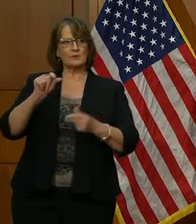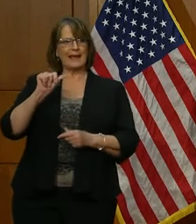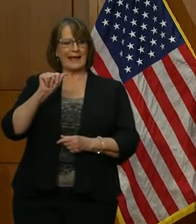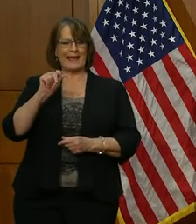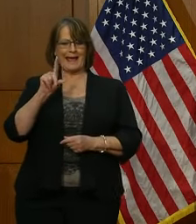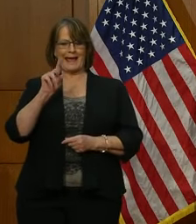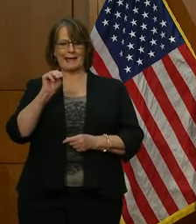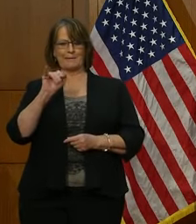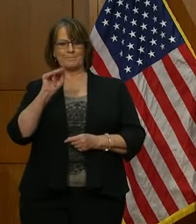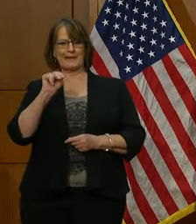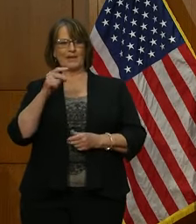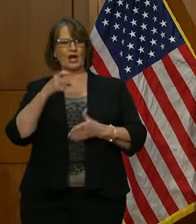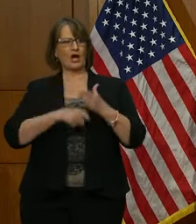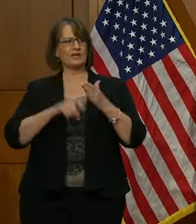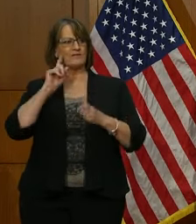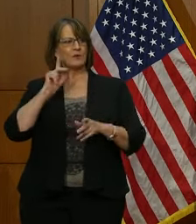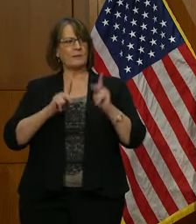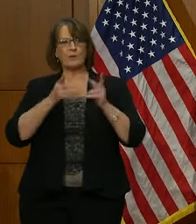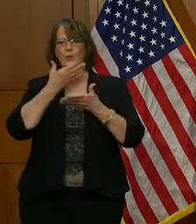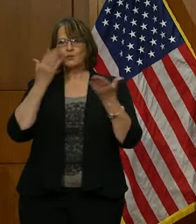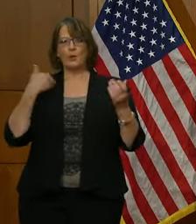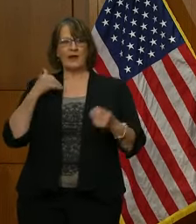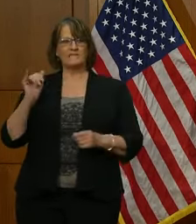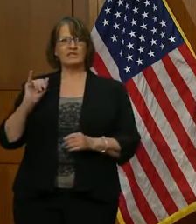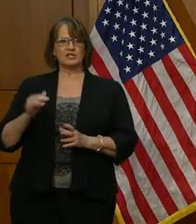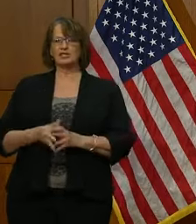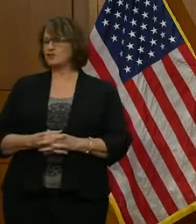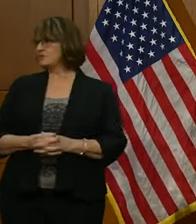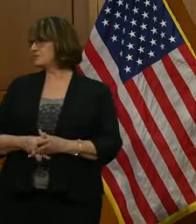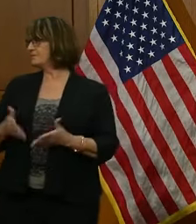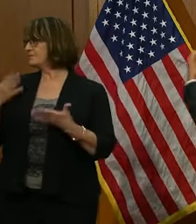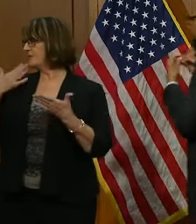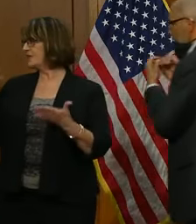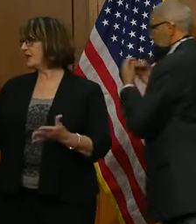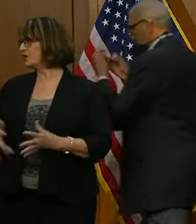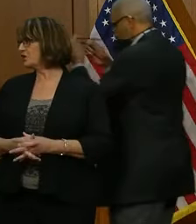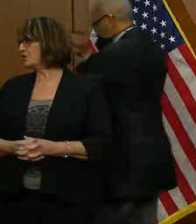costs for people who are uninsured. Thank you.